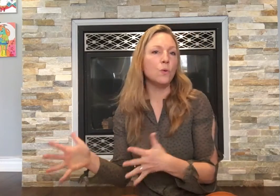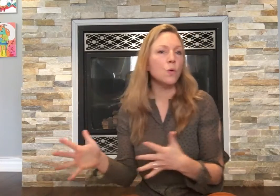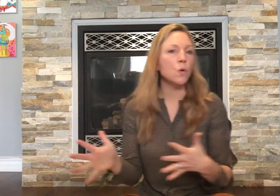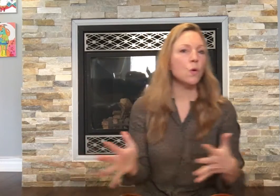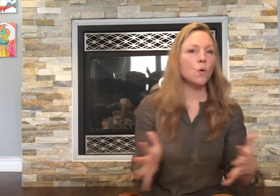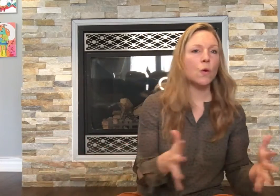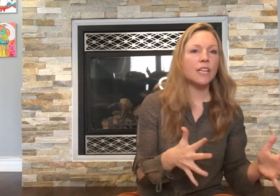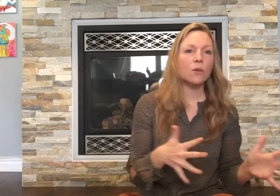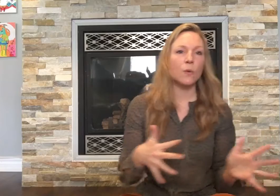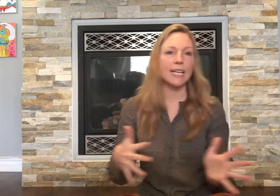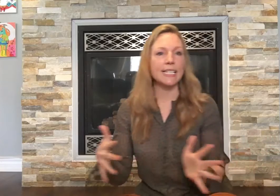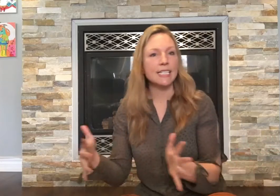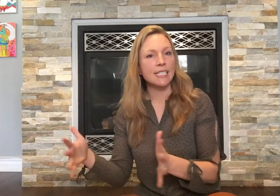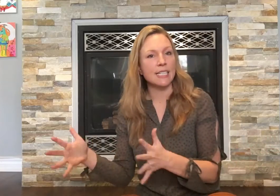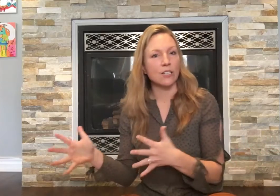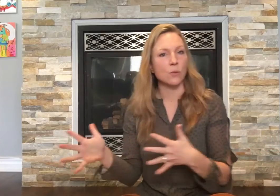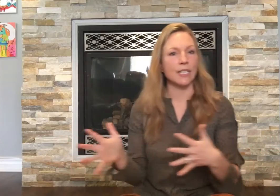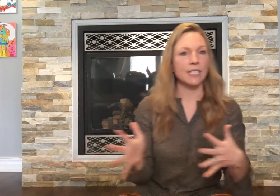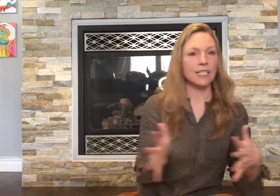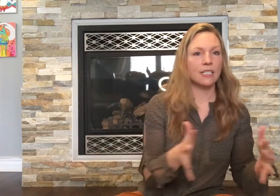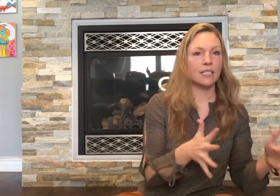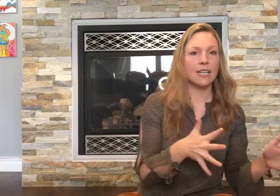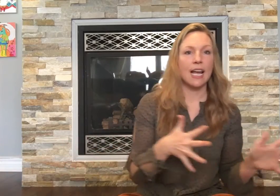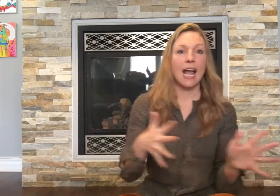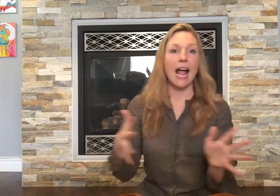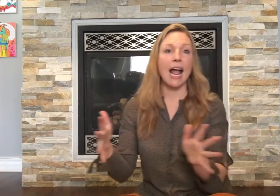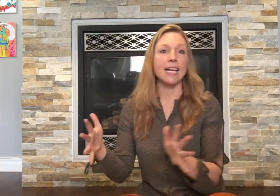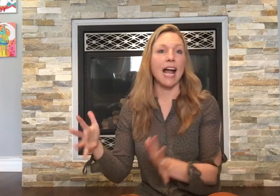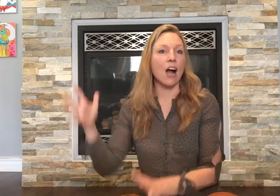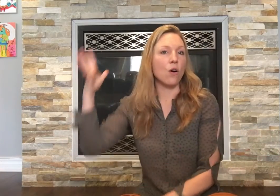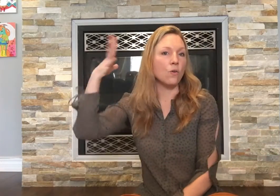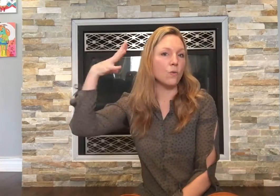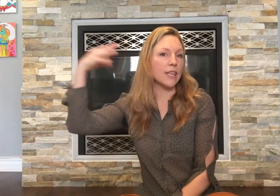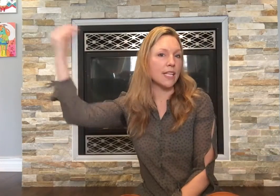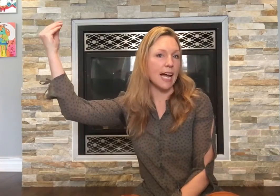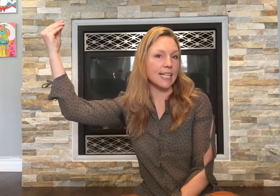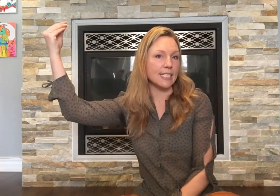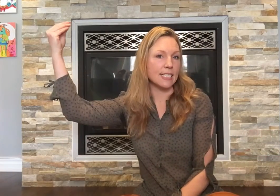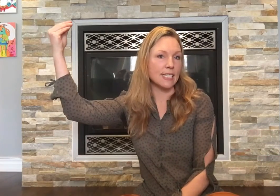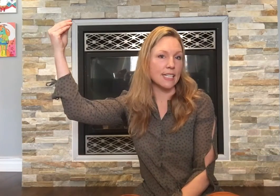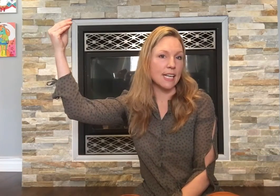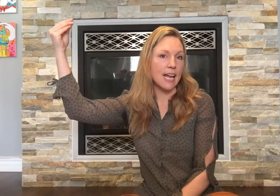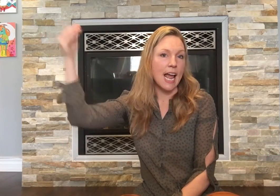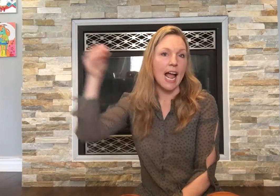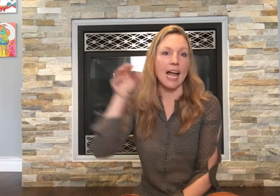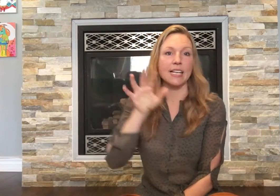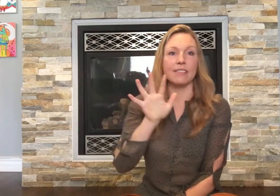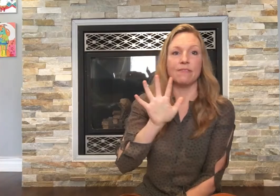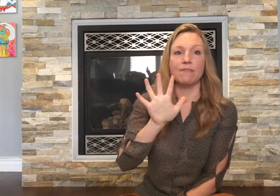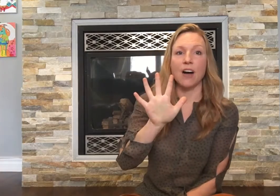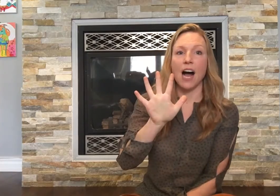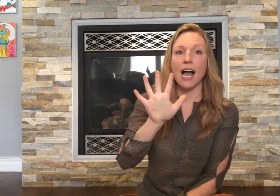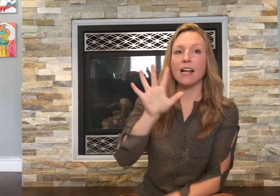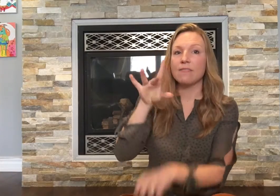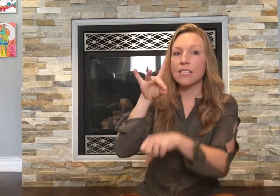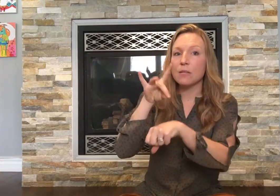went the wind. There's wind and out went the lights and five little